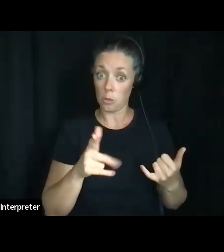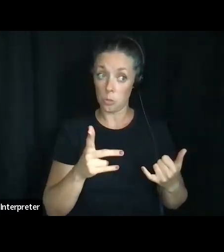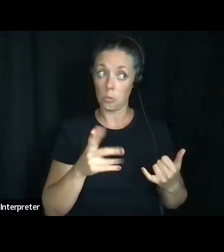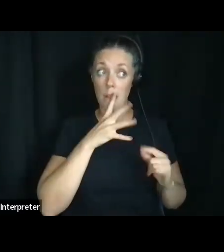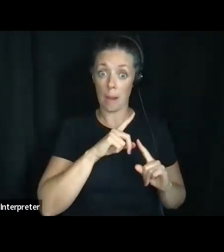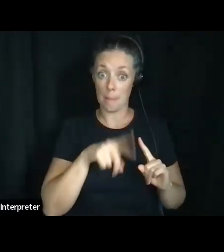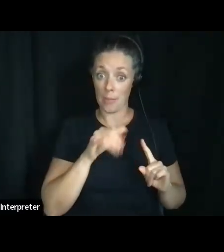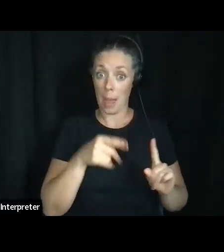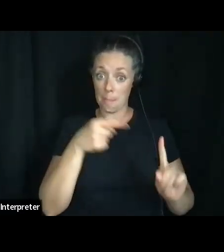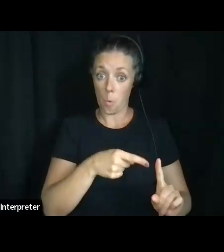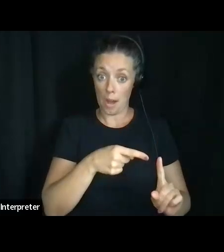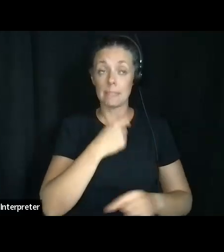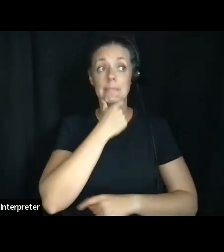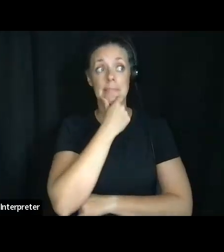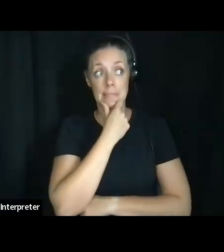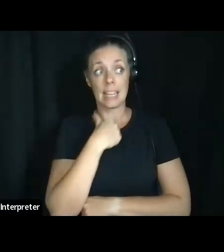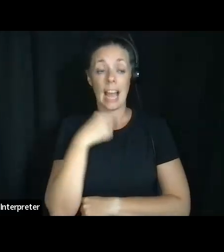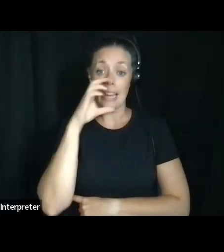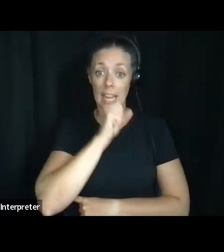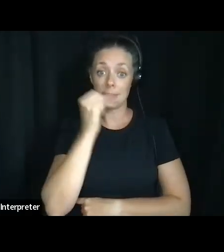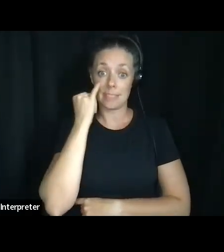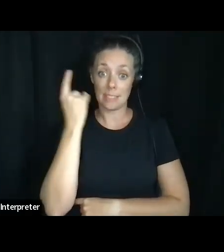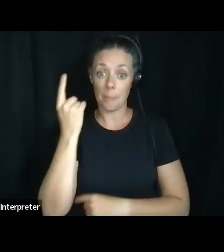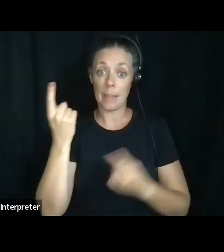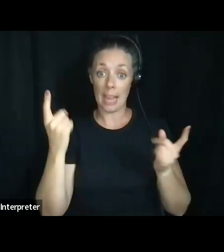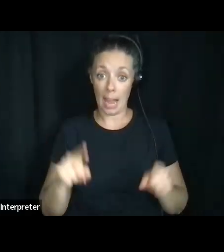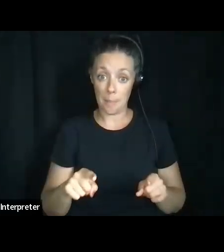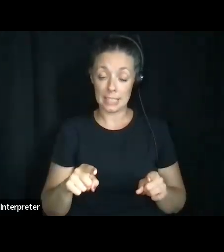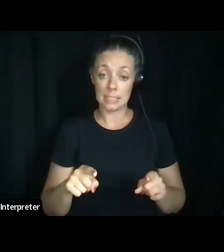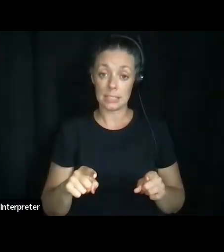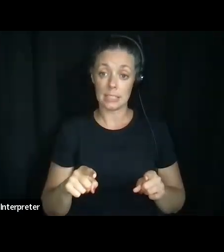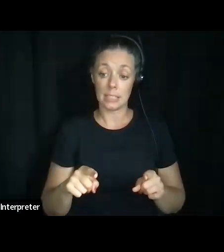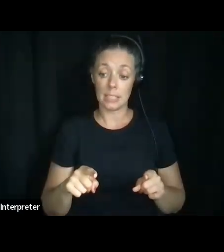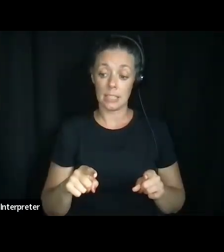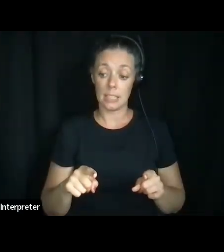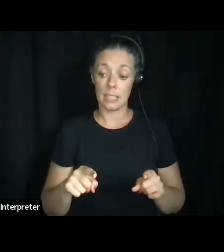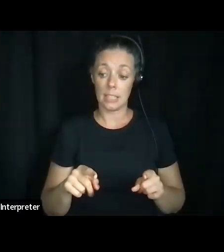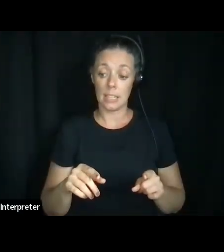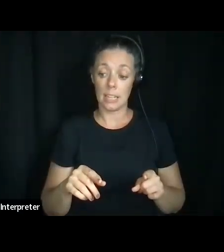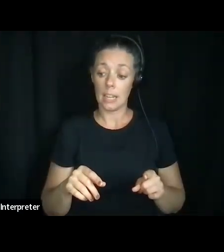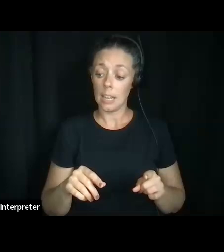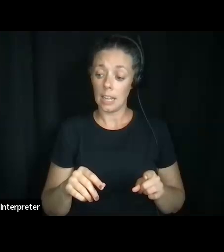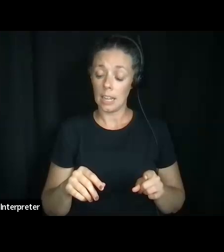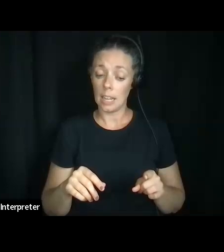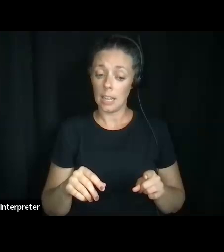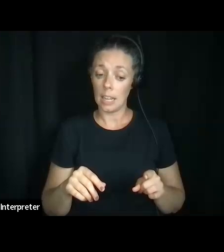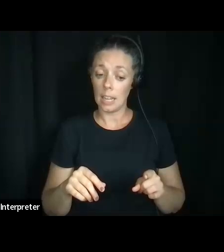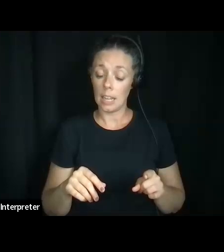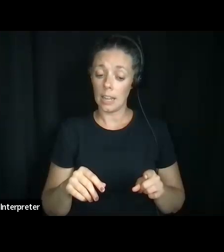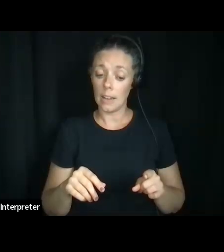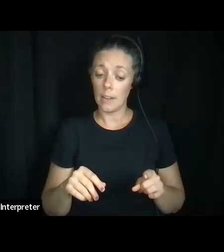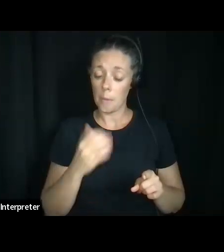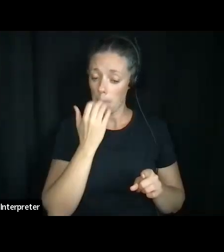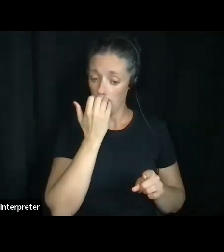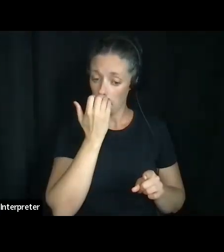point, you know, I guess, let's say it's something I felt ill along the way and I get to ICU for, you know, with the